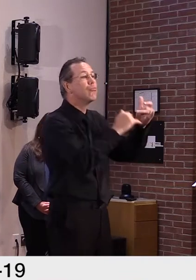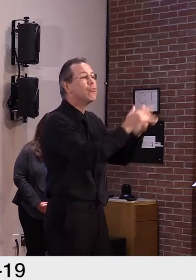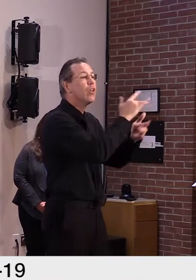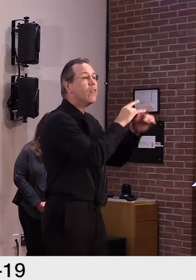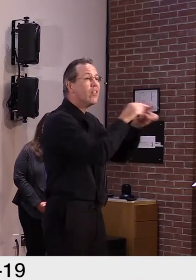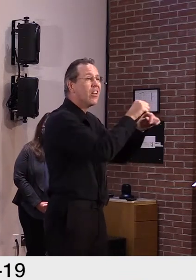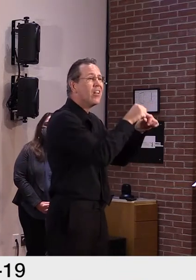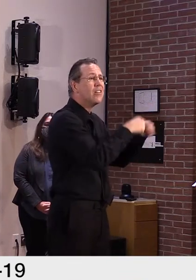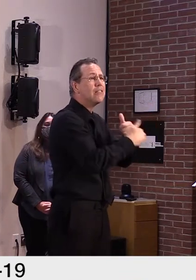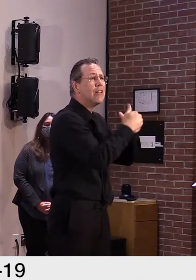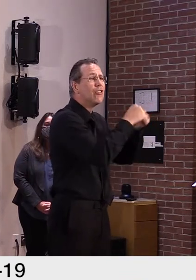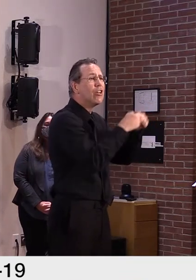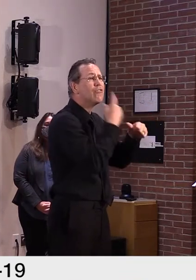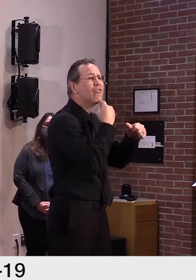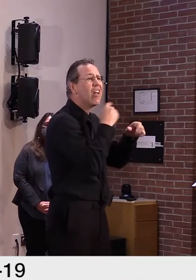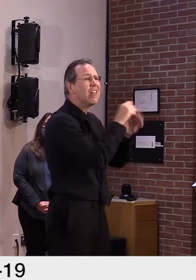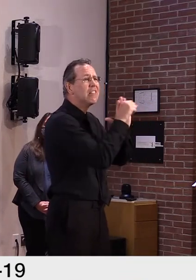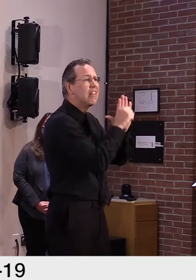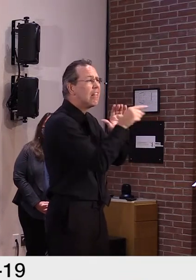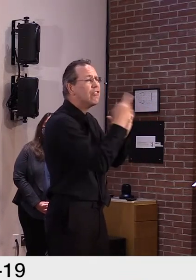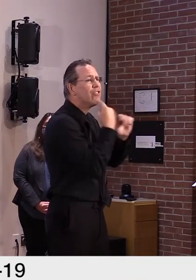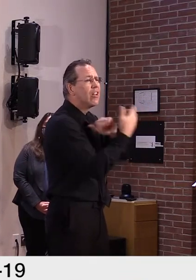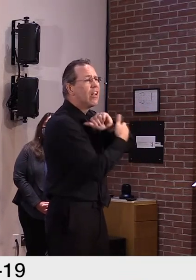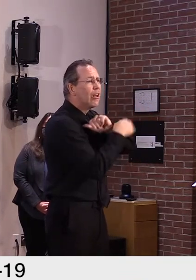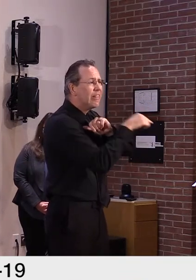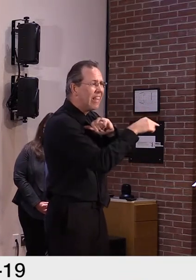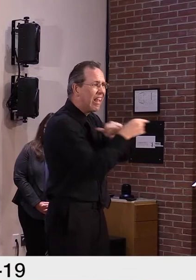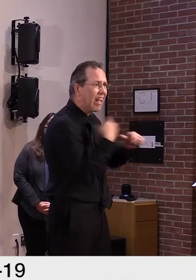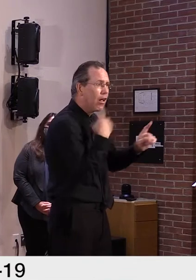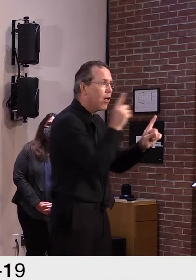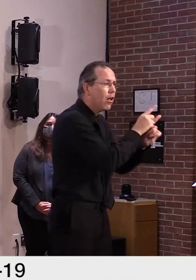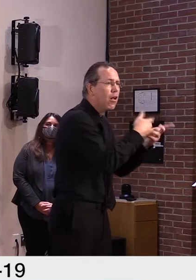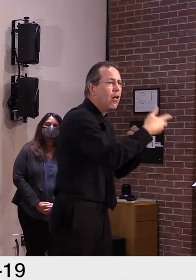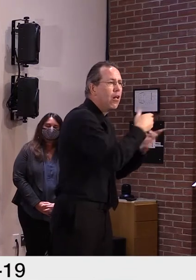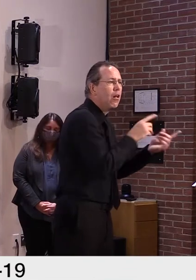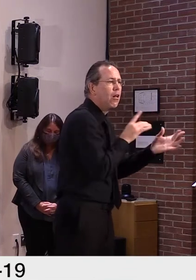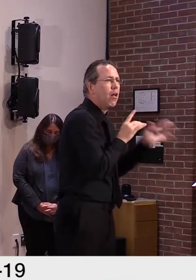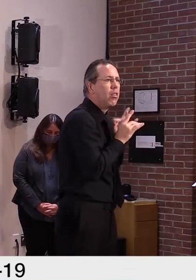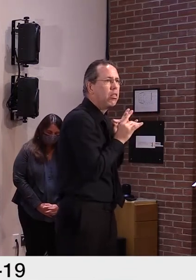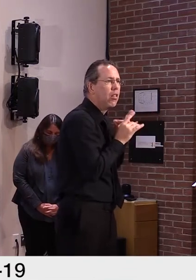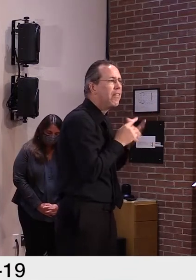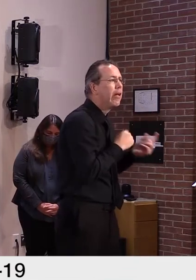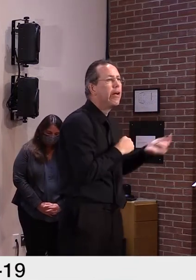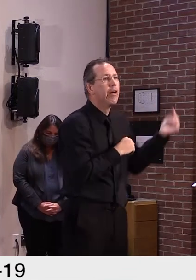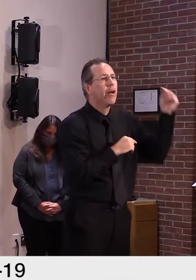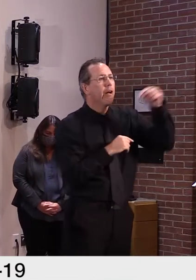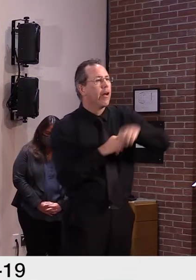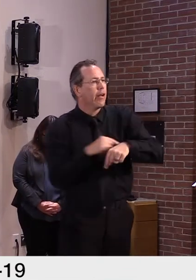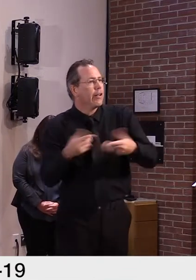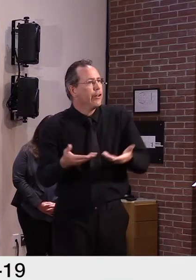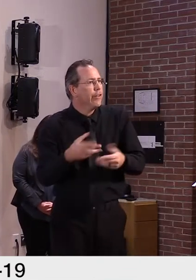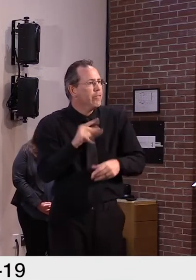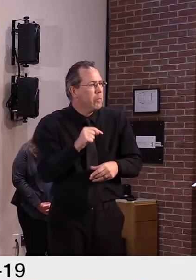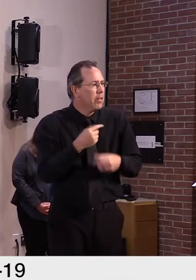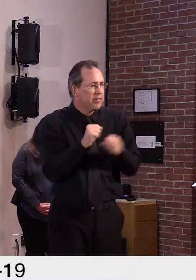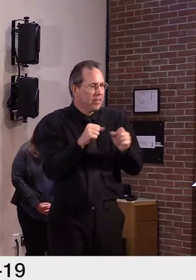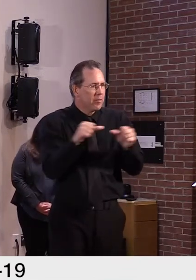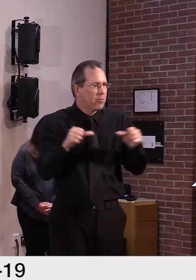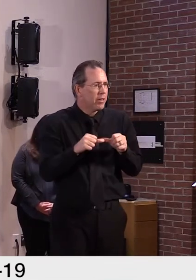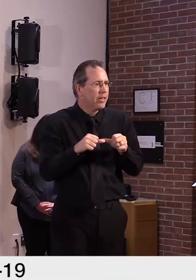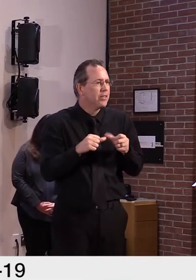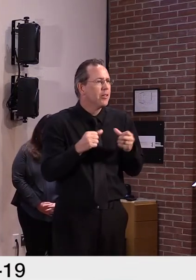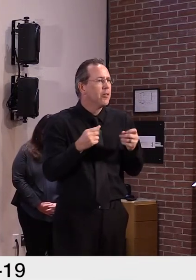But many of them are successful. So it's a really hard number to get a handle on without literally testing everybody in the